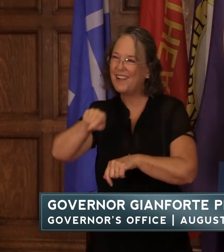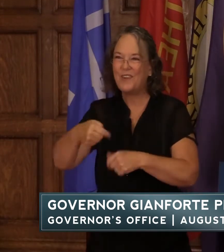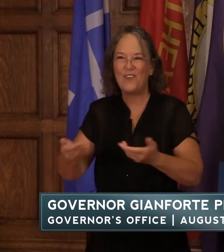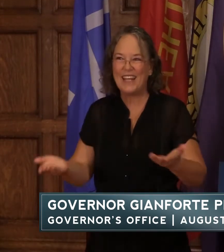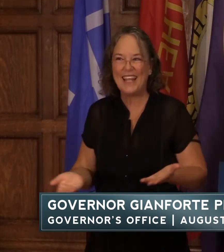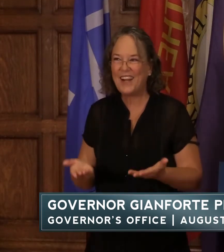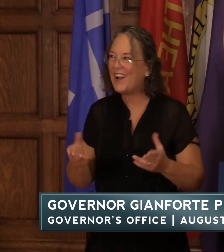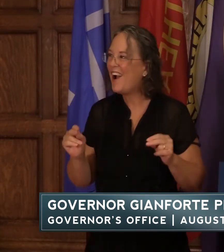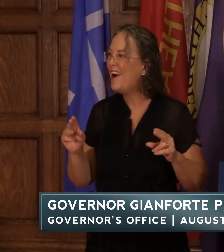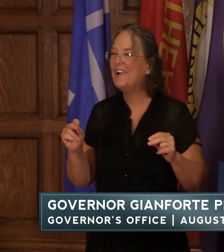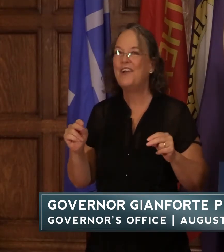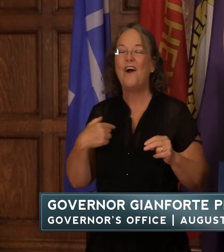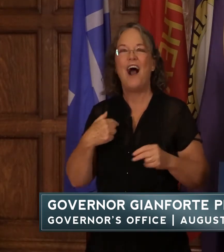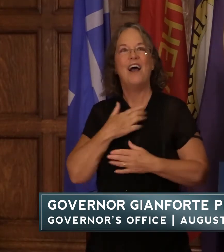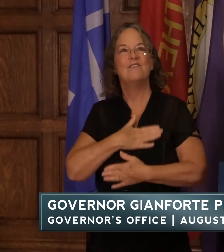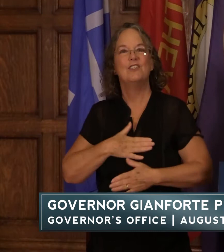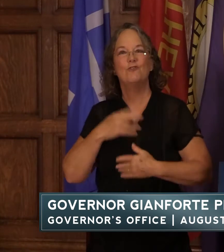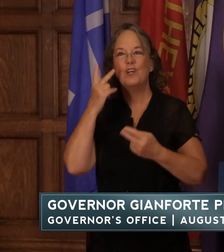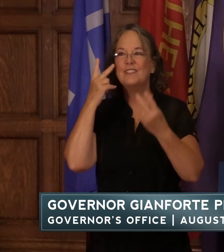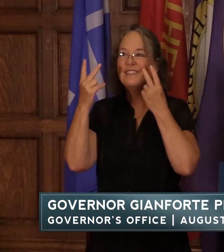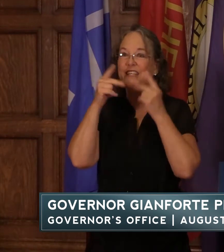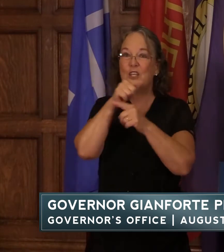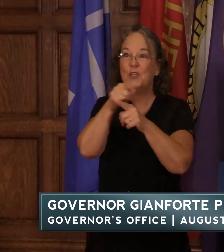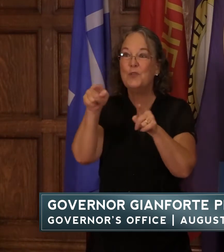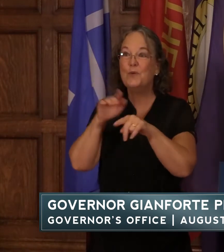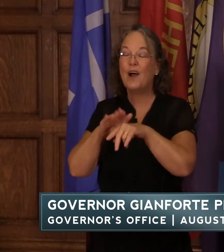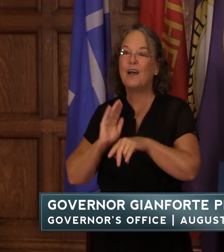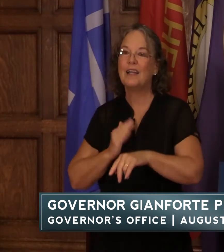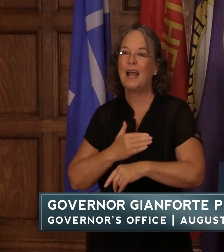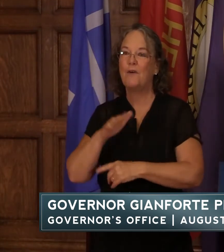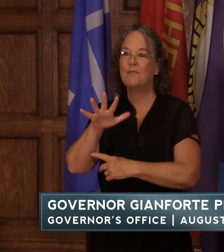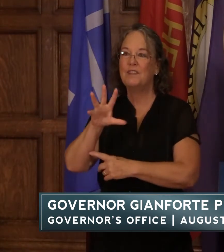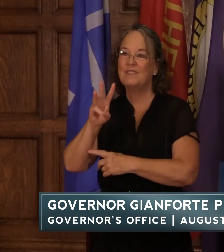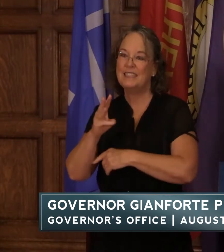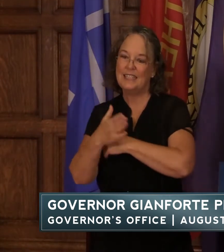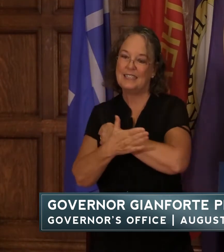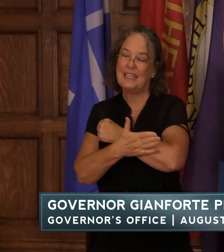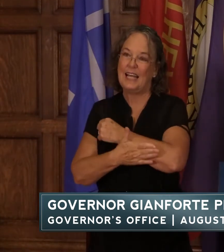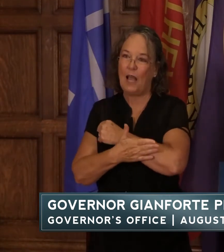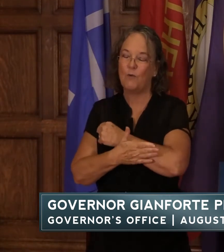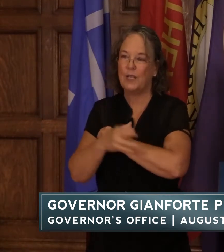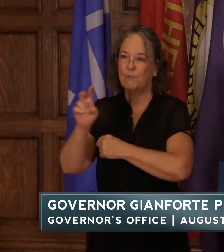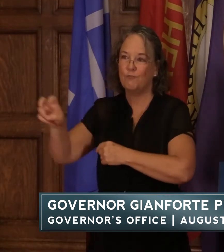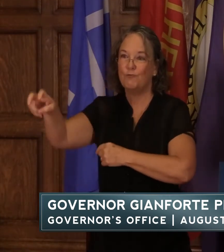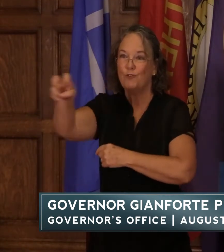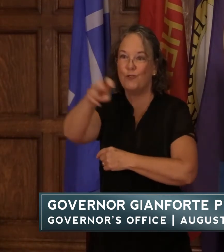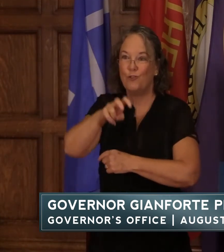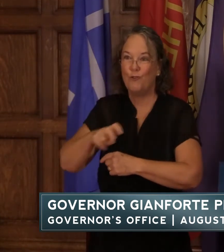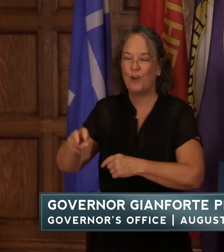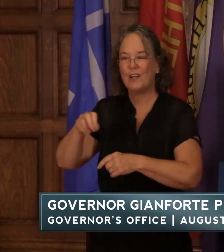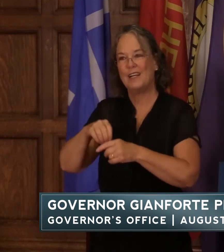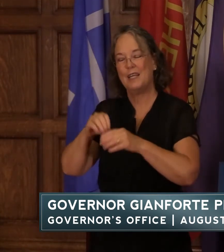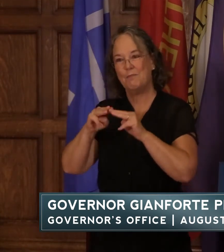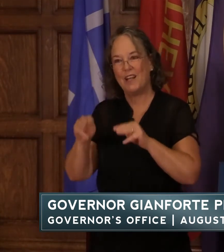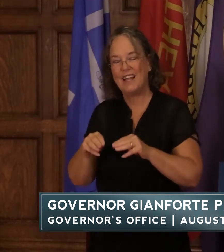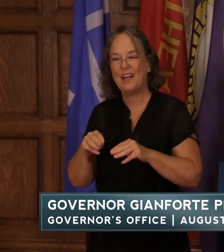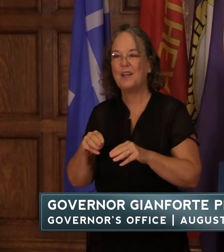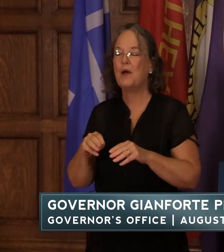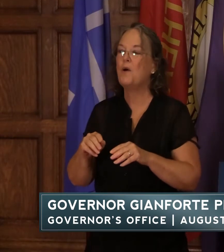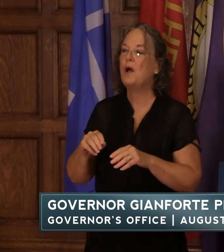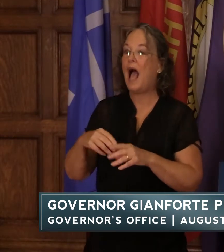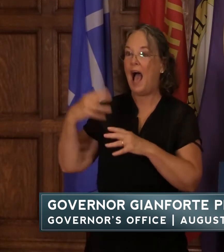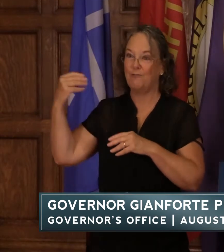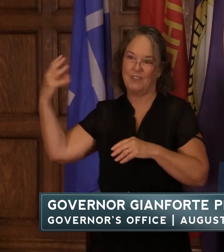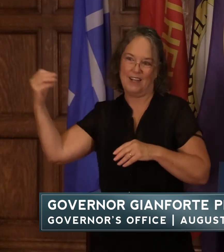i've enjoyed seeing many of you on our 56 county tour meeting with montanans throughout our state and outside the